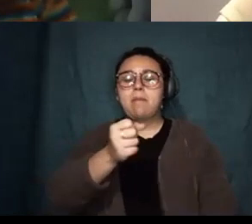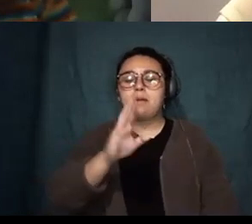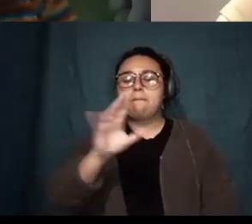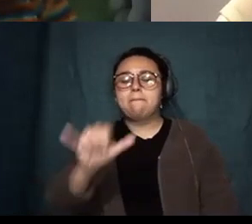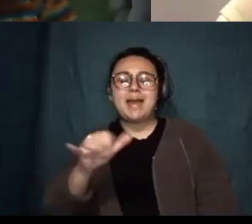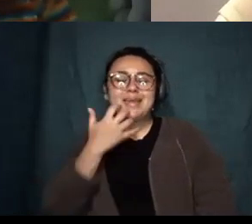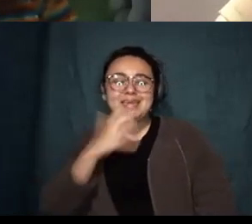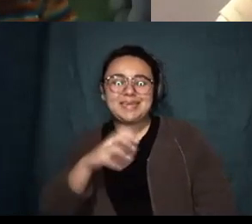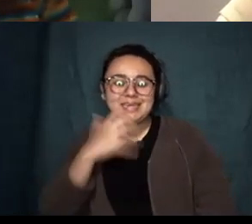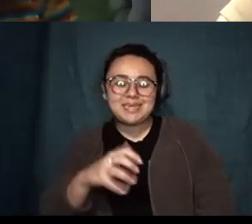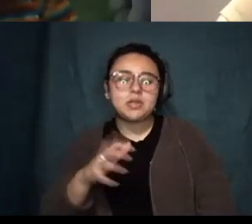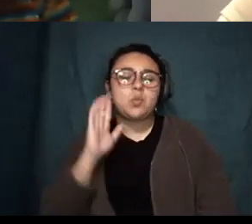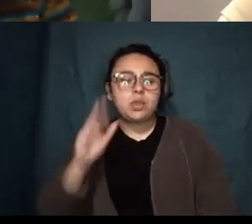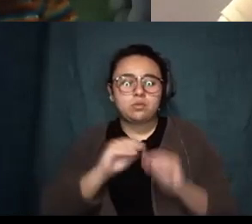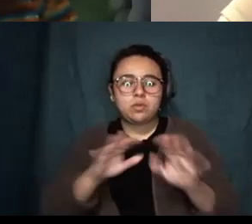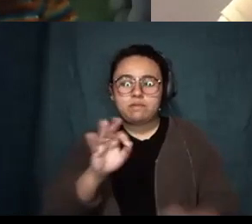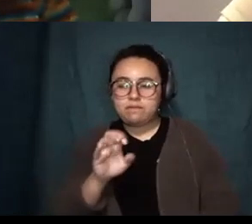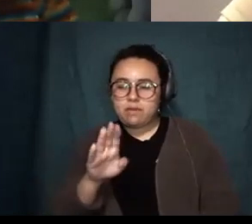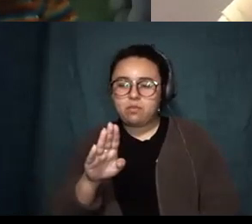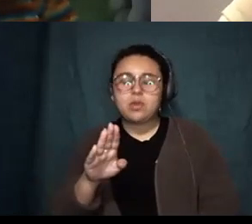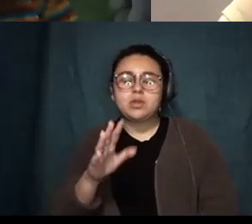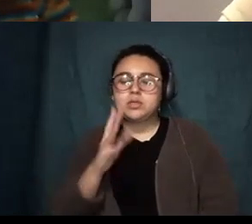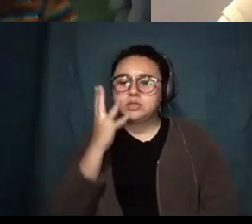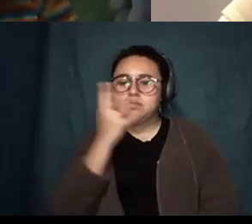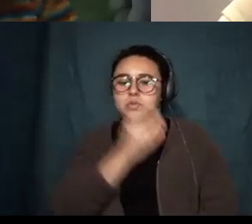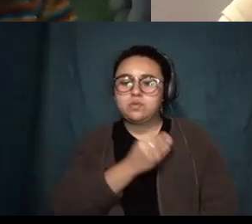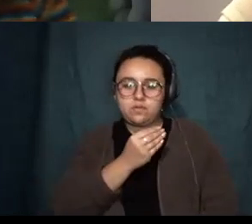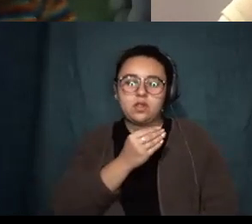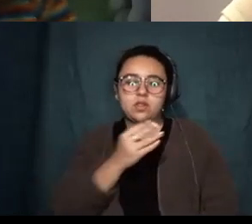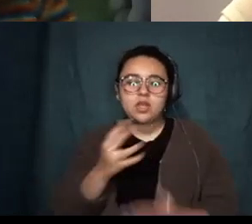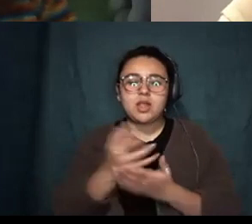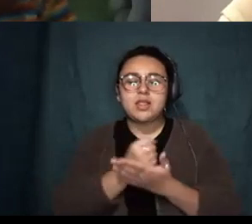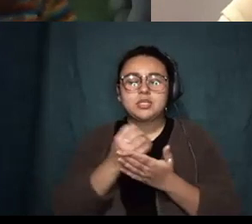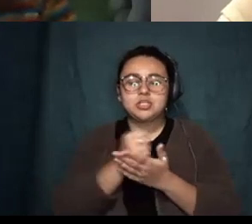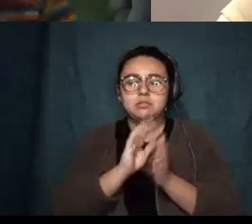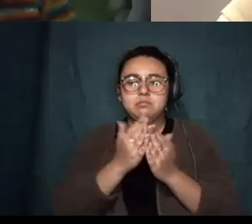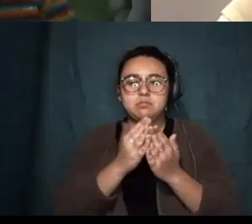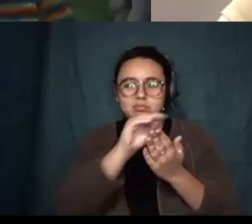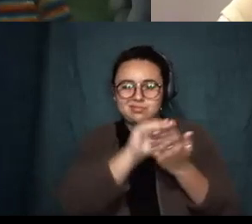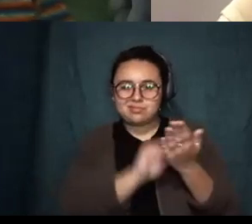February um and it's it's a really gorgeous collection and I'm excited for it to be in the world